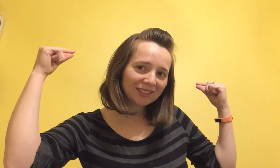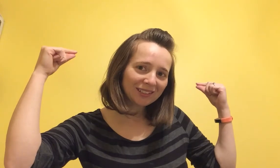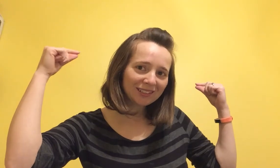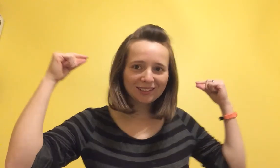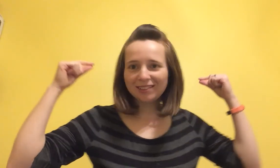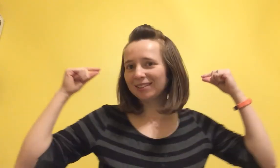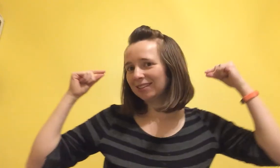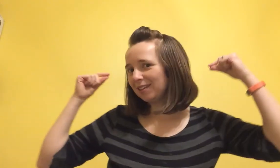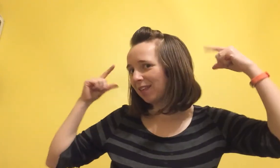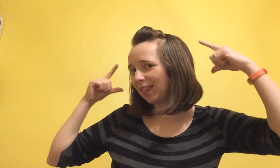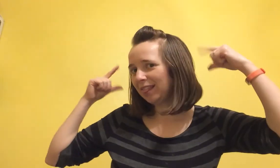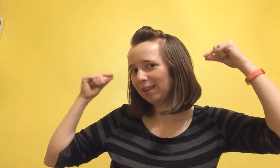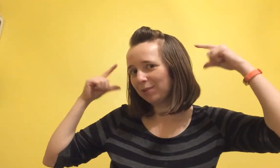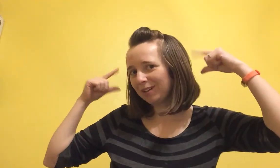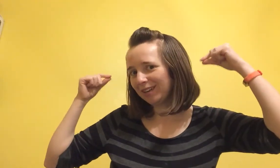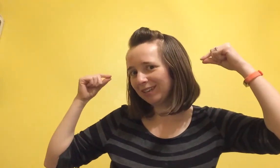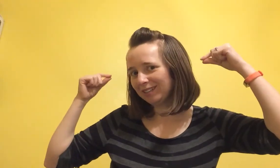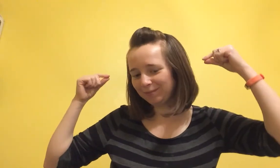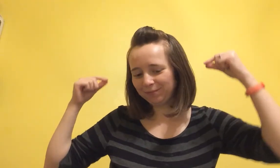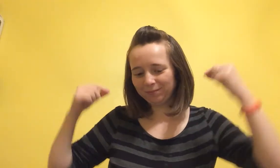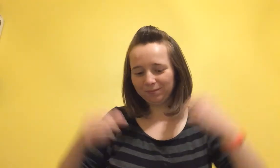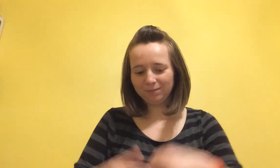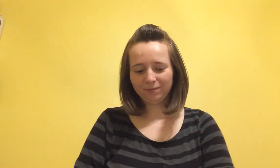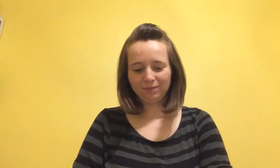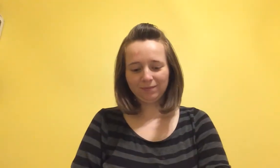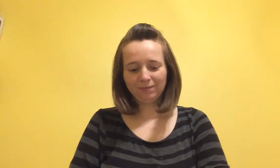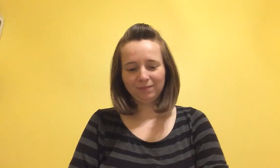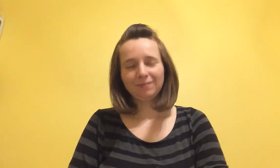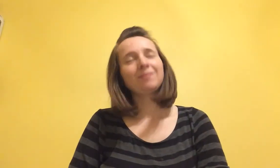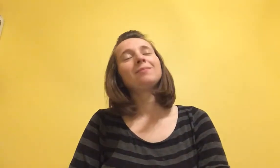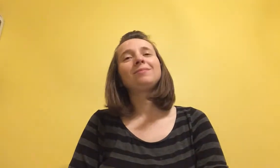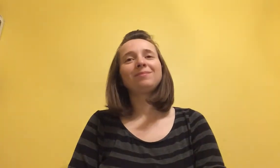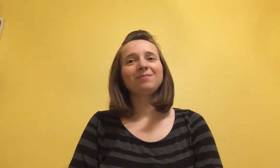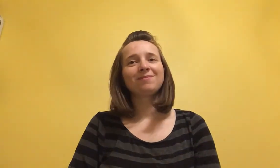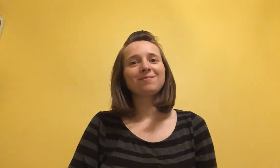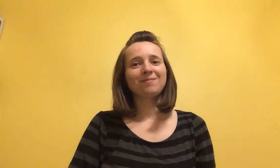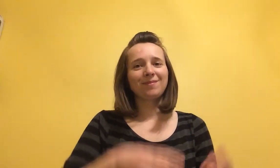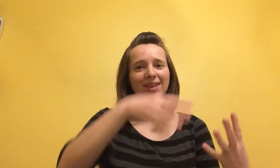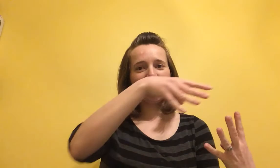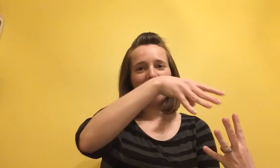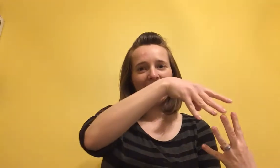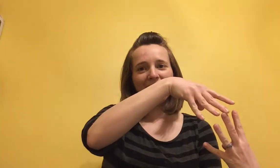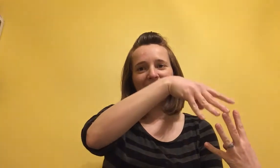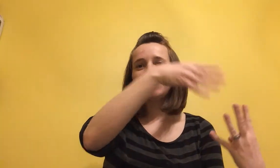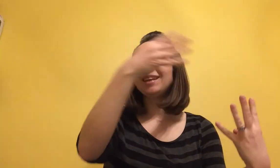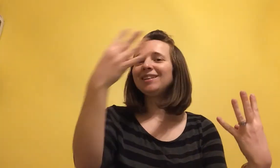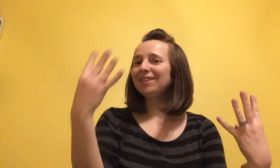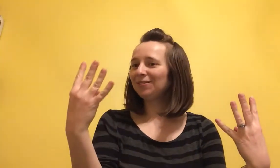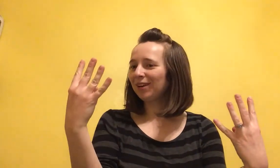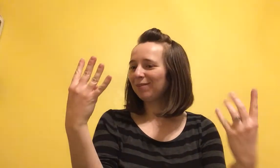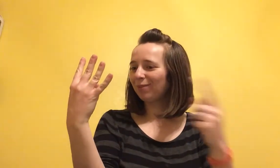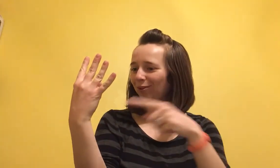leprechaun at the end of the rainbow